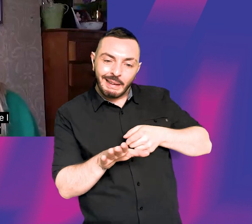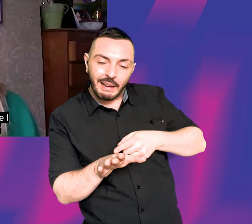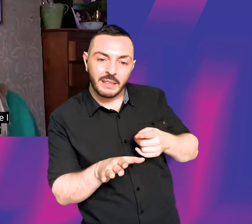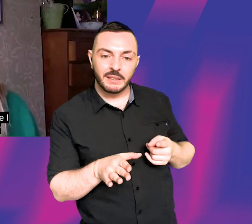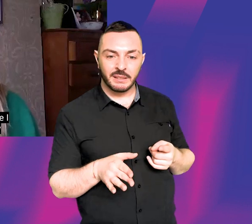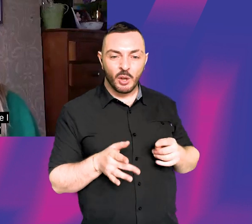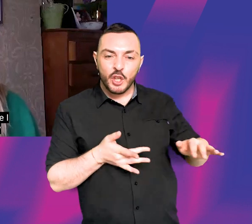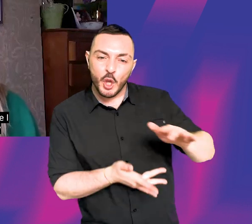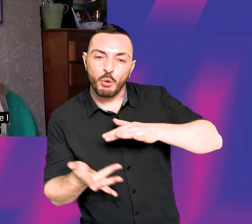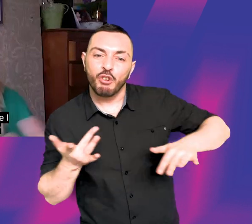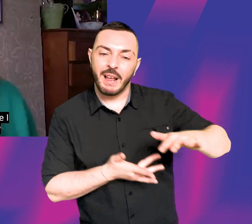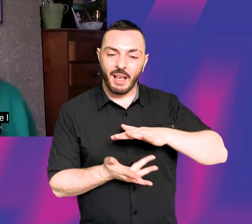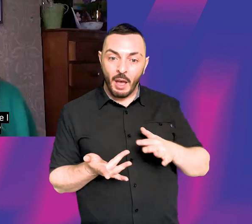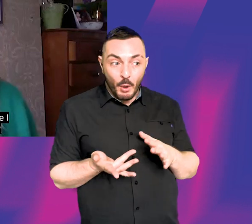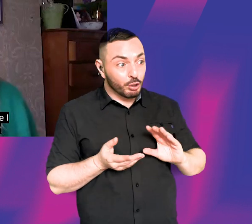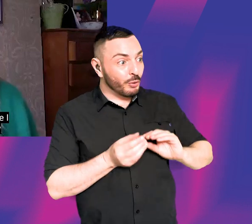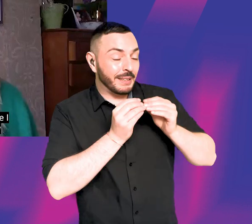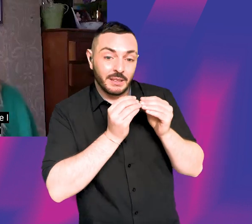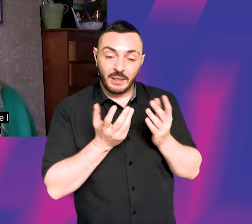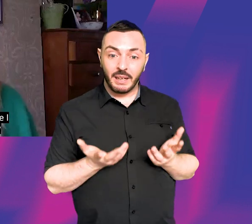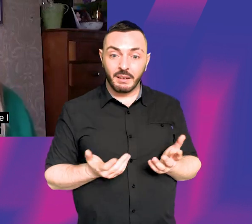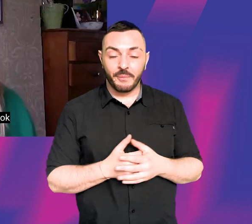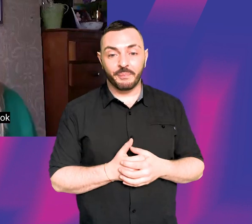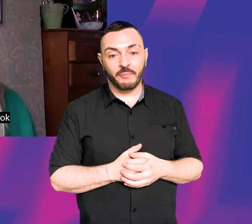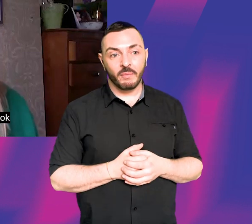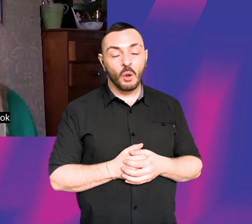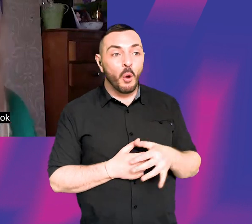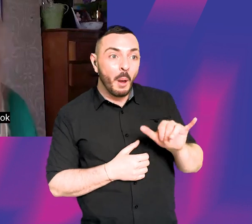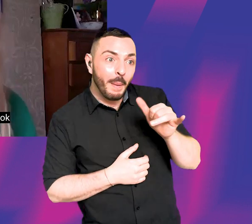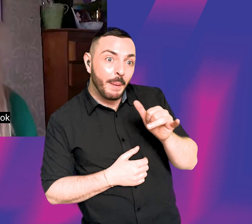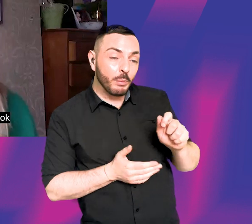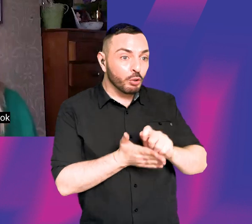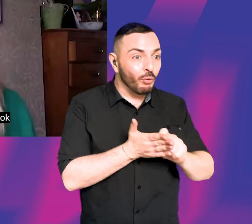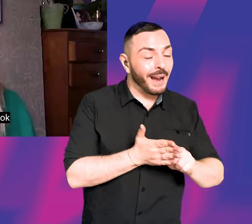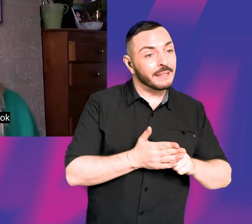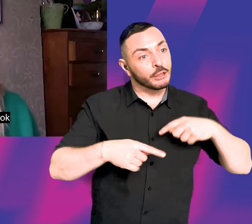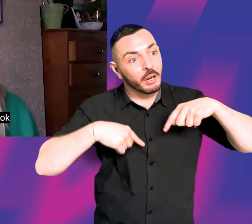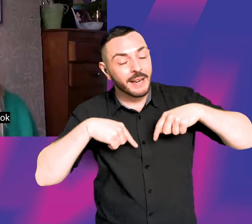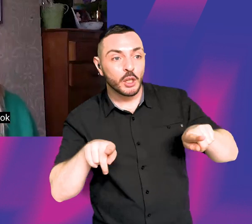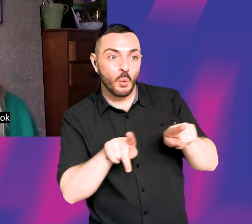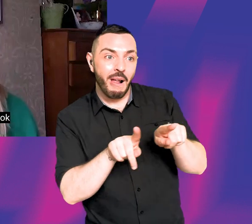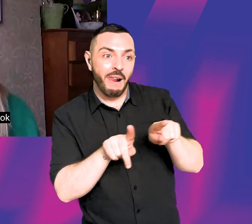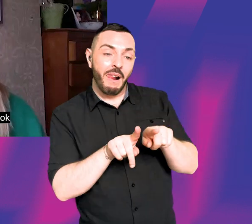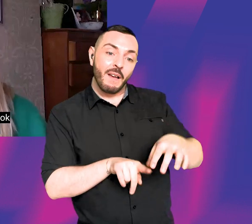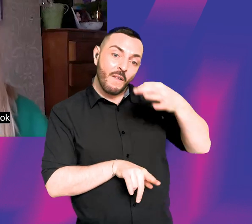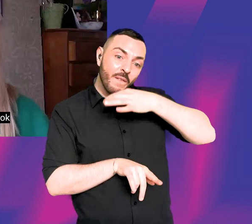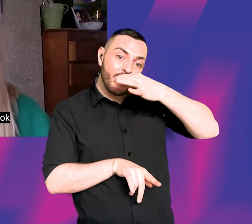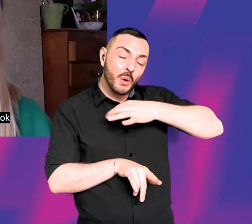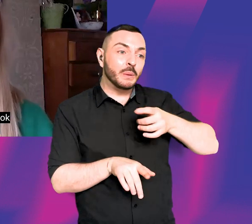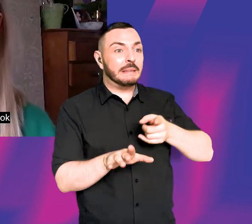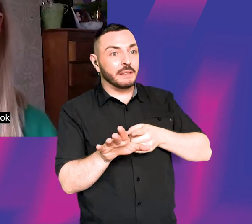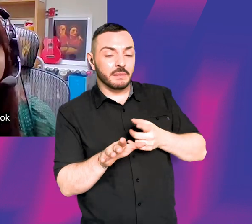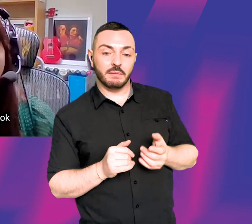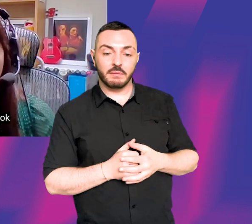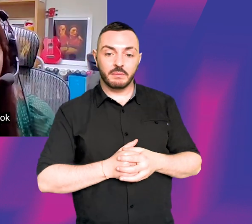then I might've realized that maybe I love acting, but maybe I want to try and write and direct as well, which, you know, took a few years to come about